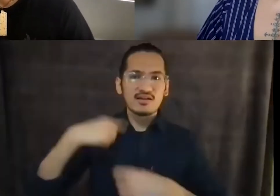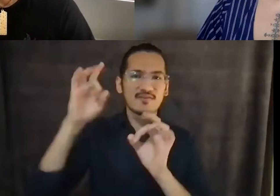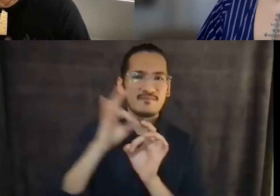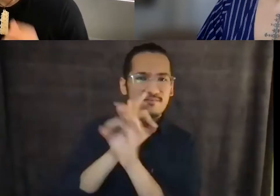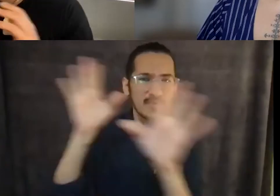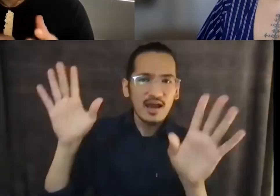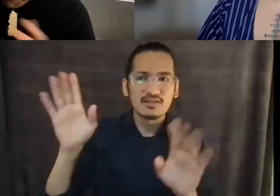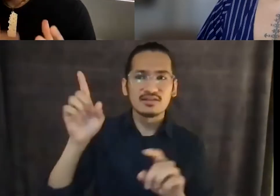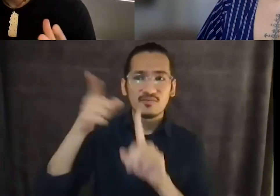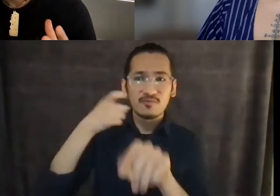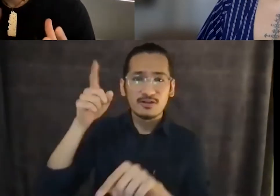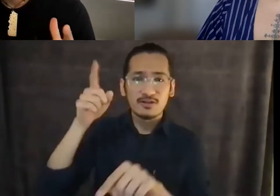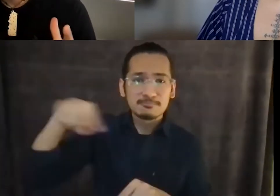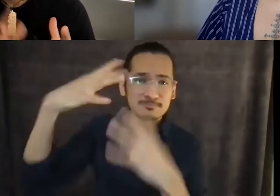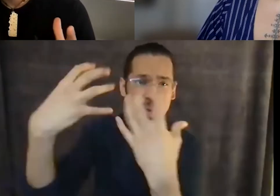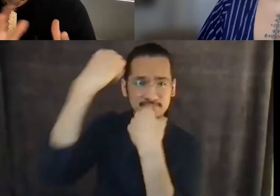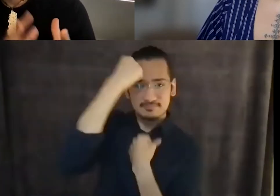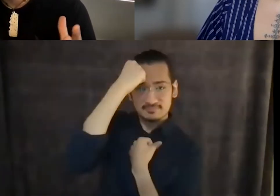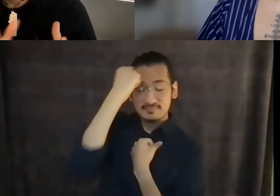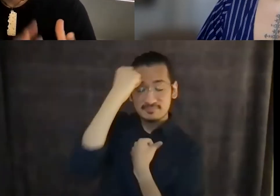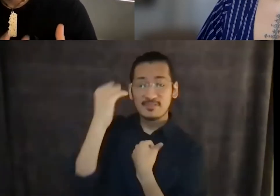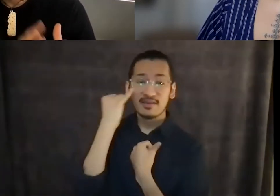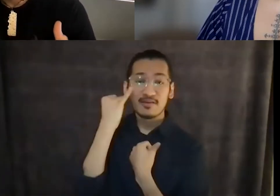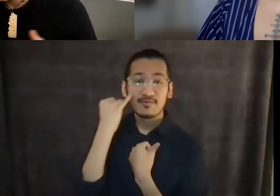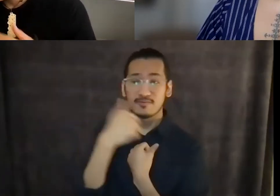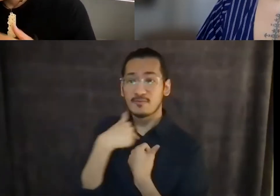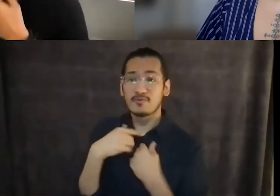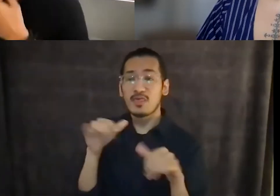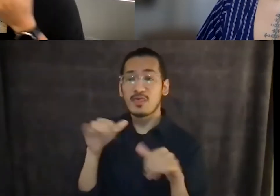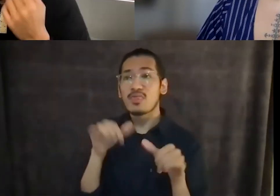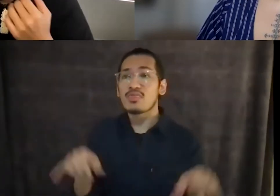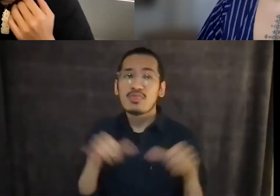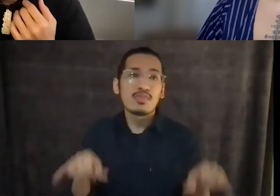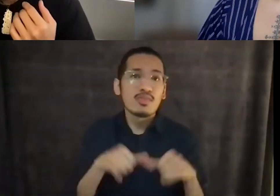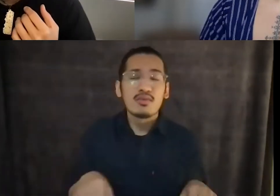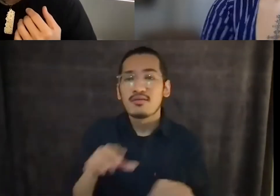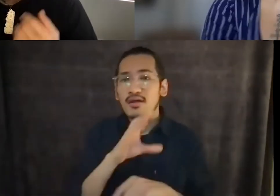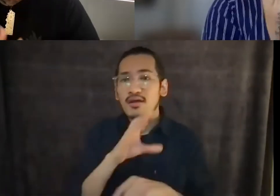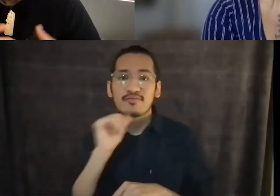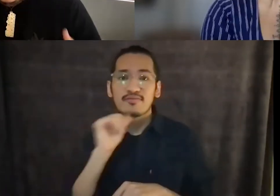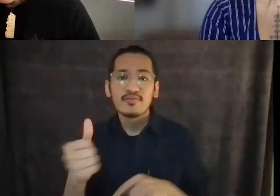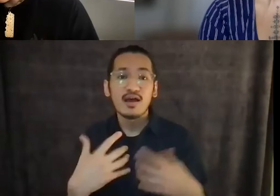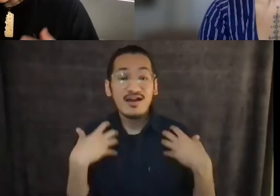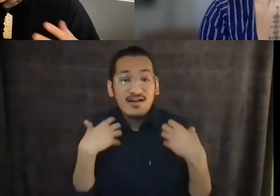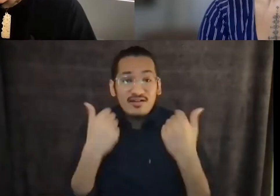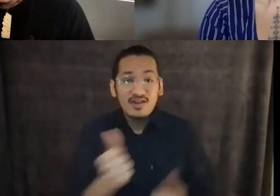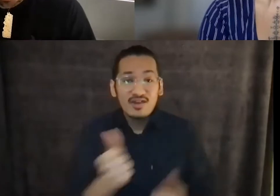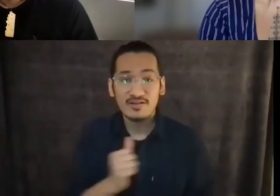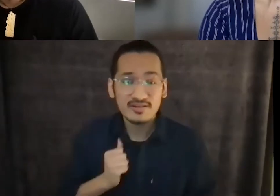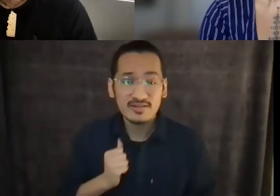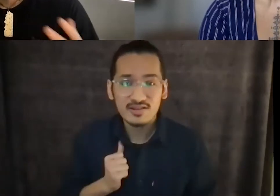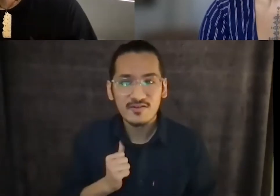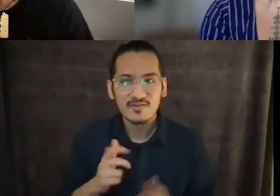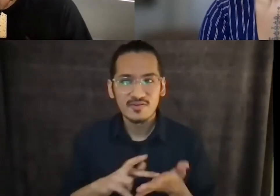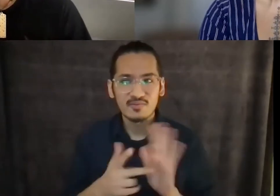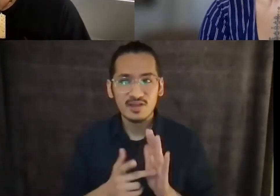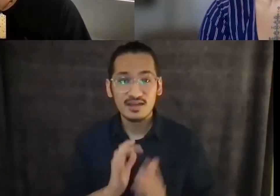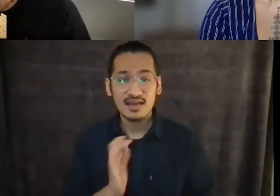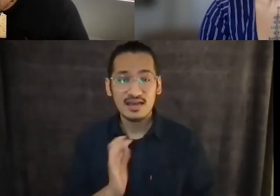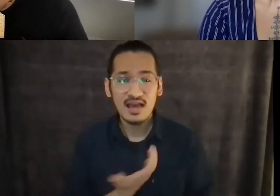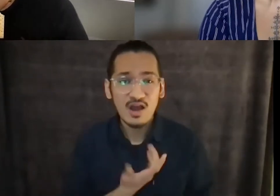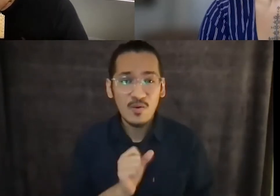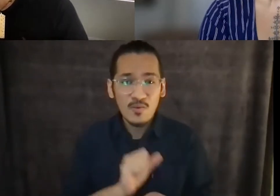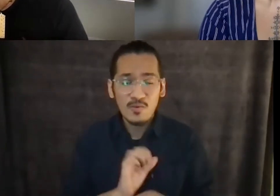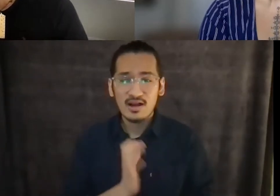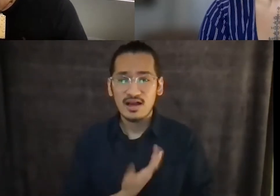If we don't go back and like heal, do that healing, oh, I believe that all of our work is just going to reproduce the